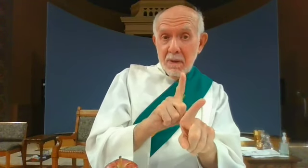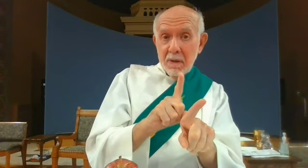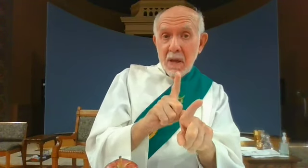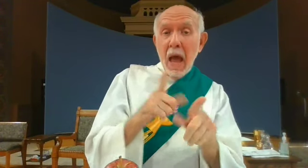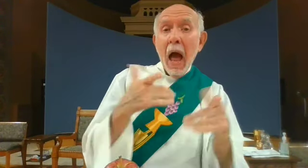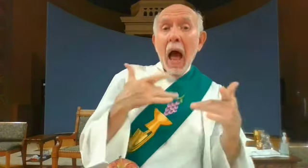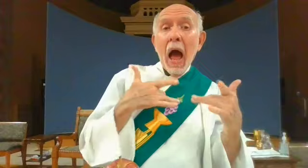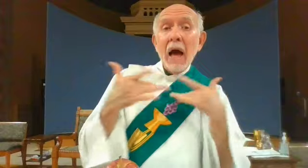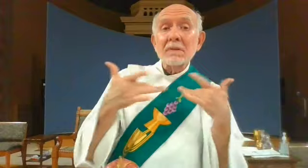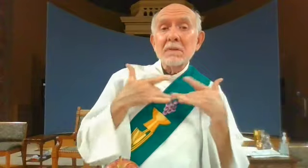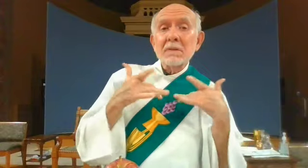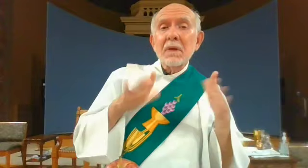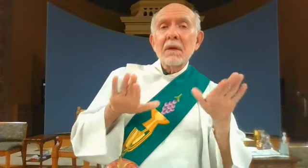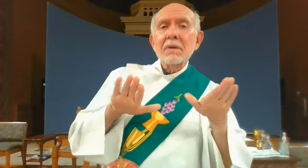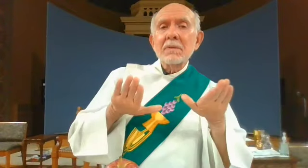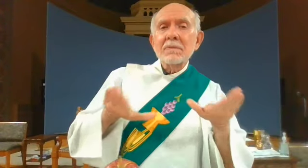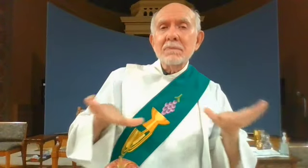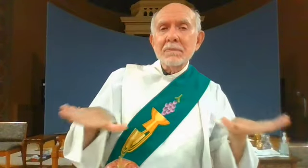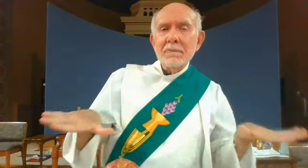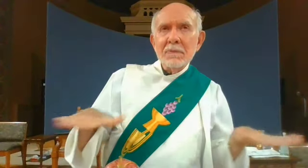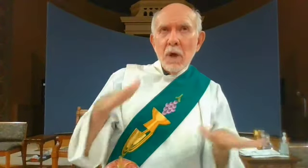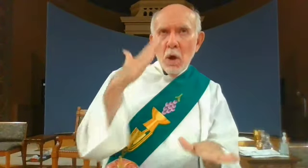are you anxious relax